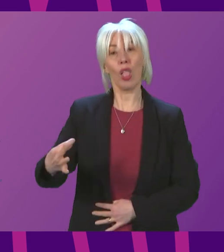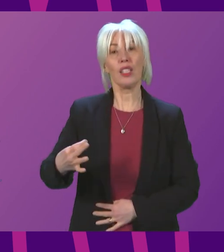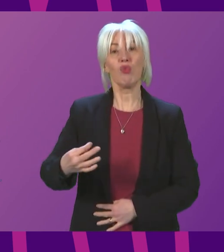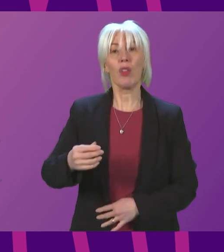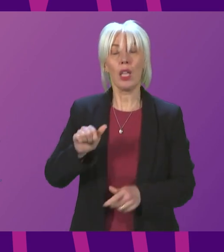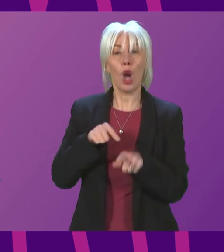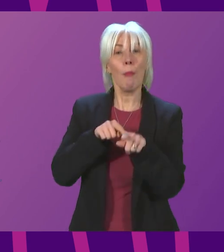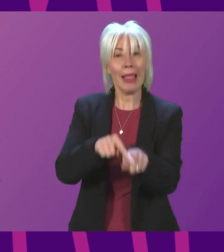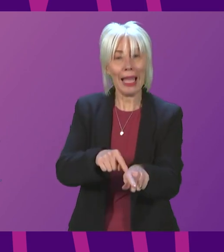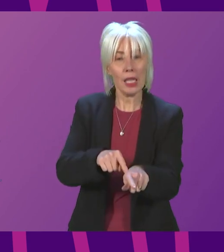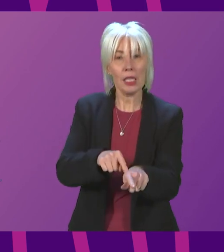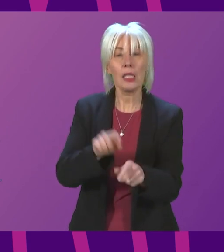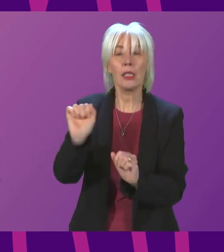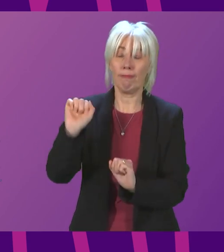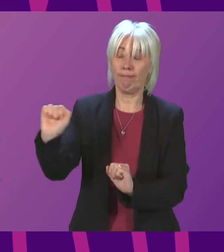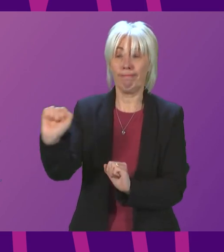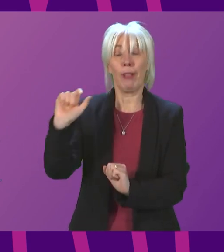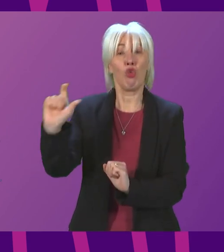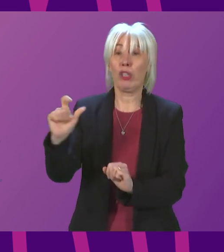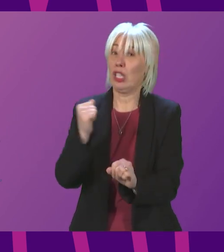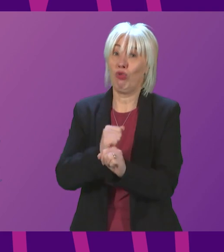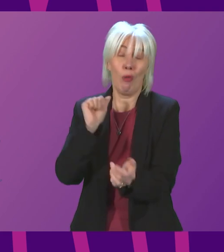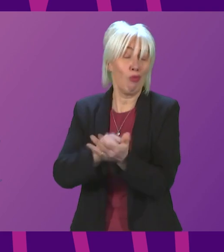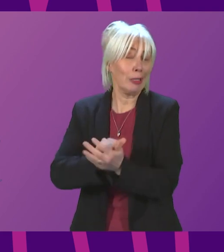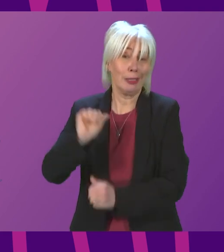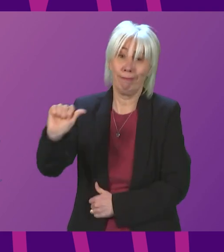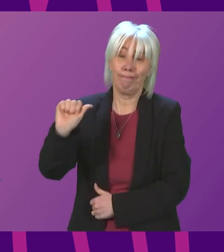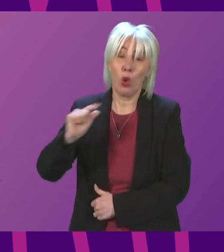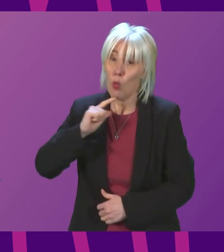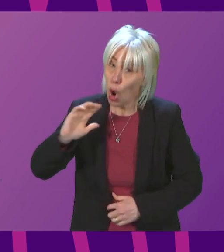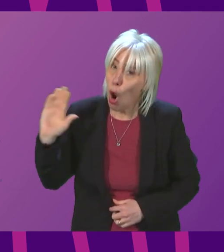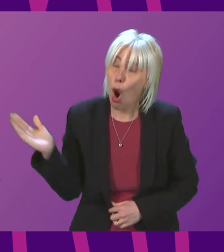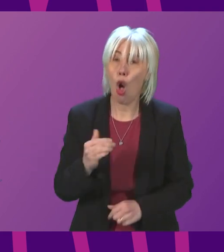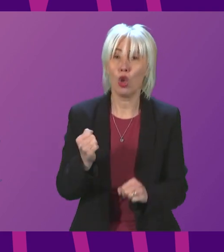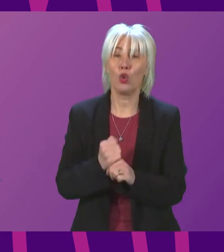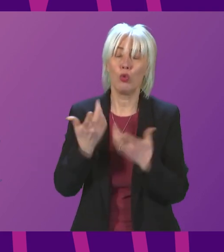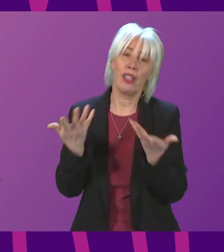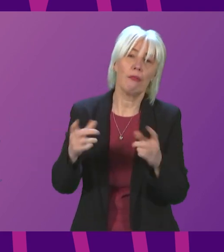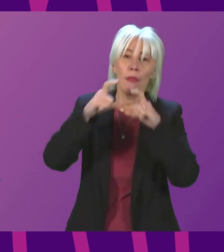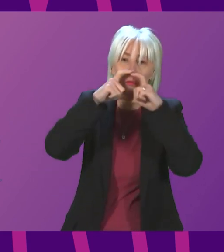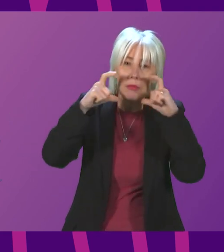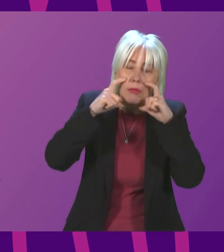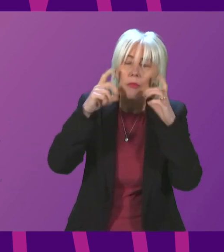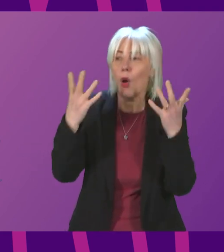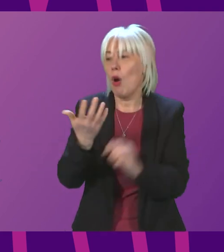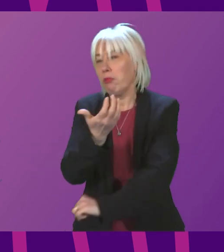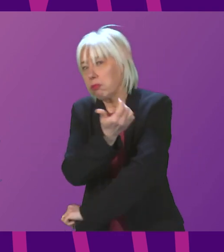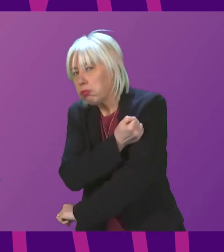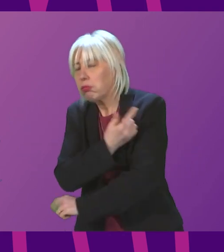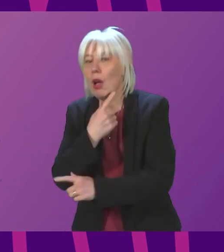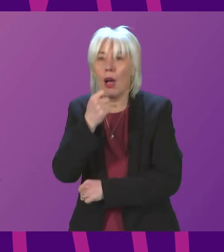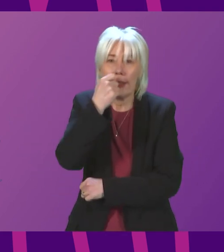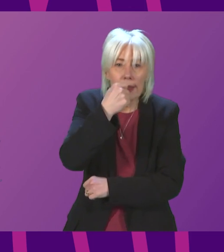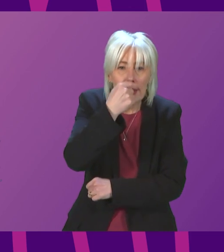Christine Graham makes is absolutely correct we do all these things whether it's wearing a face covering get vaccinated test